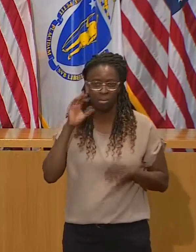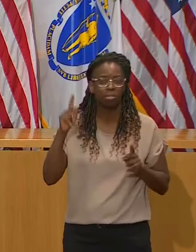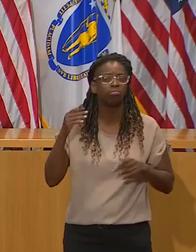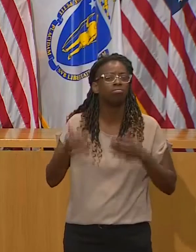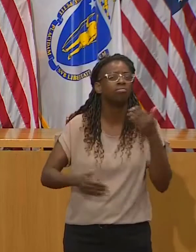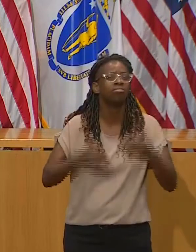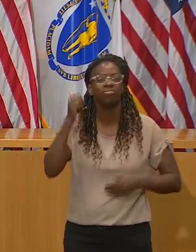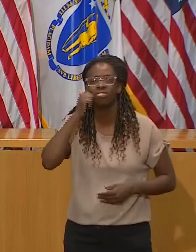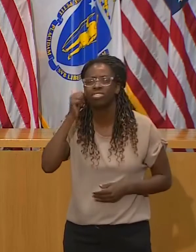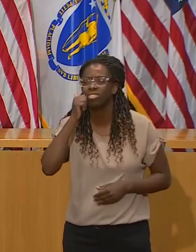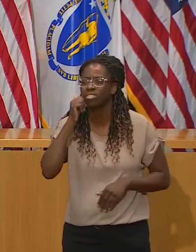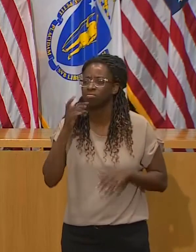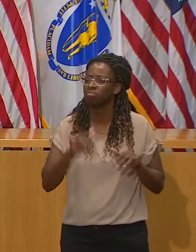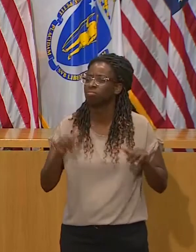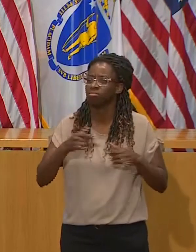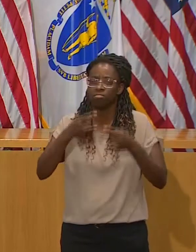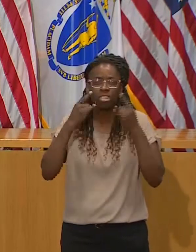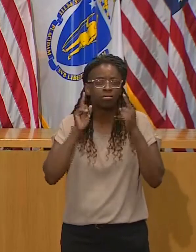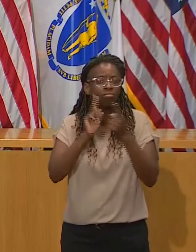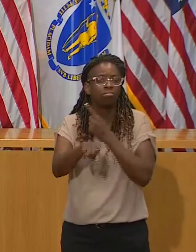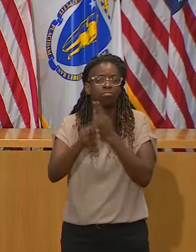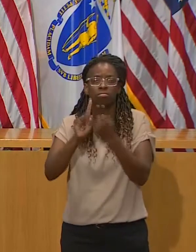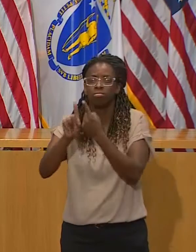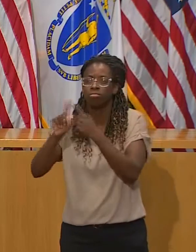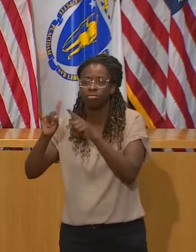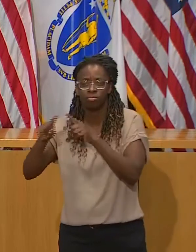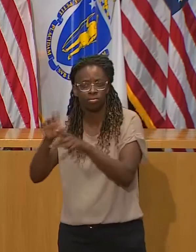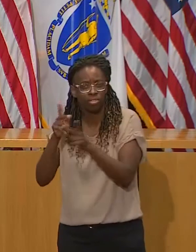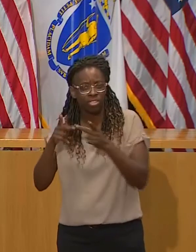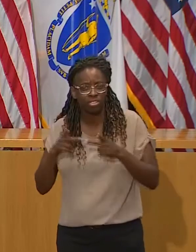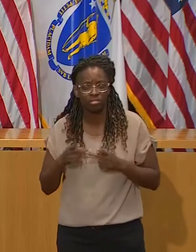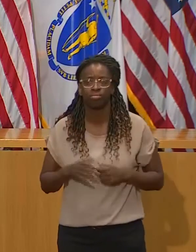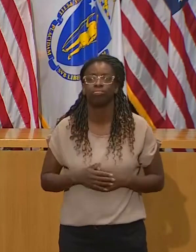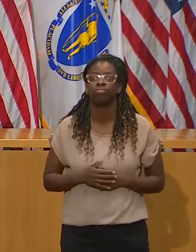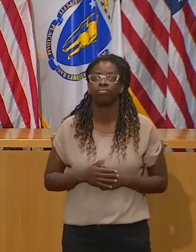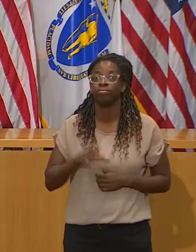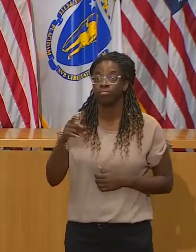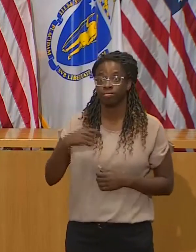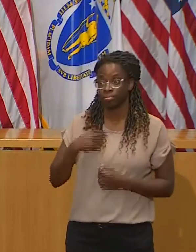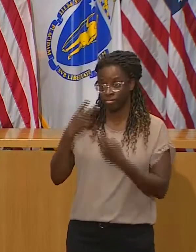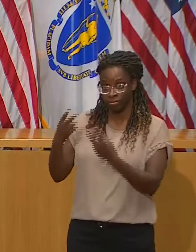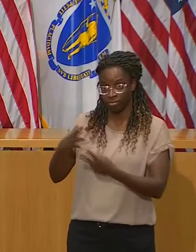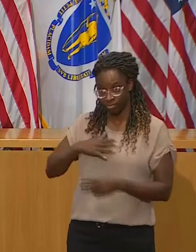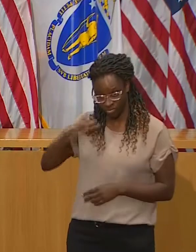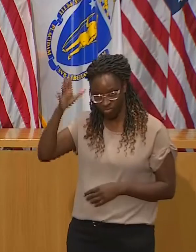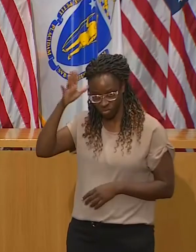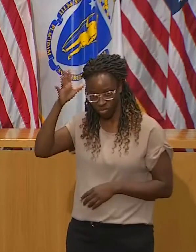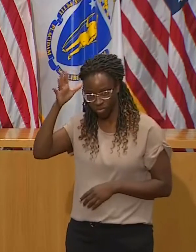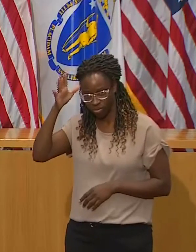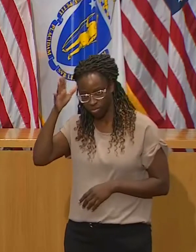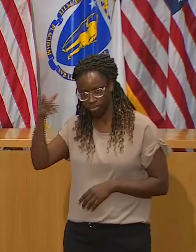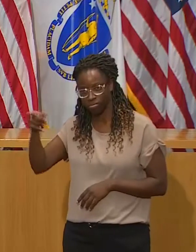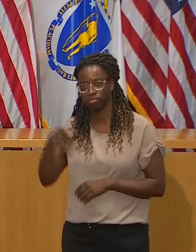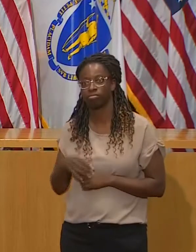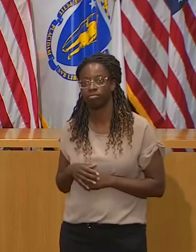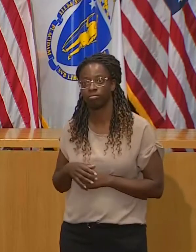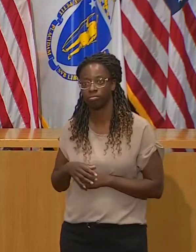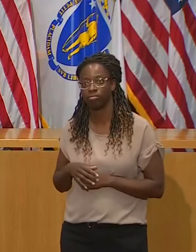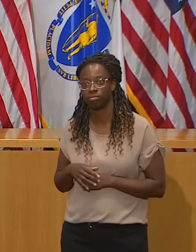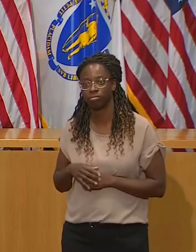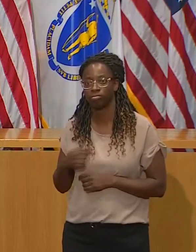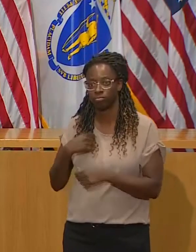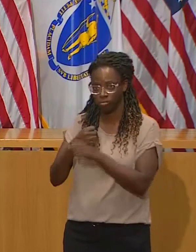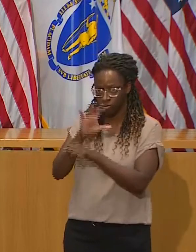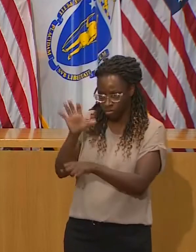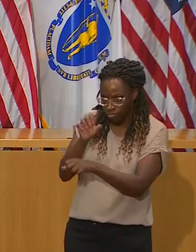I schedule an appointment and I meet with him according to the schedule that's been developed by the place that